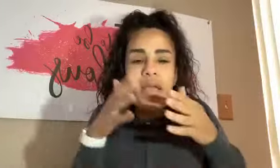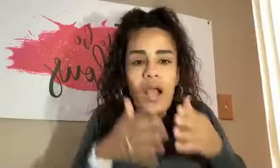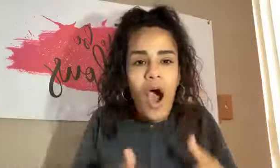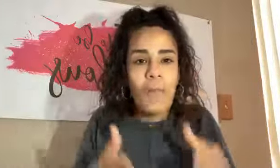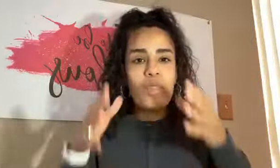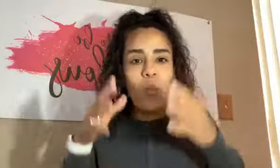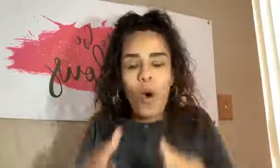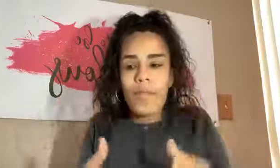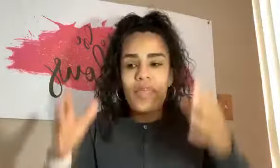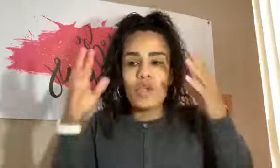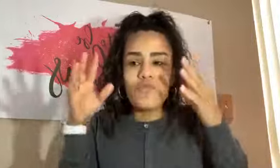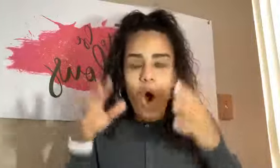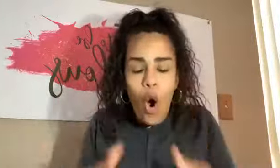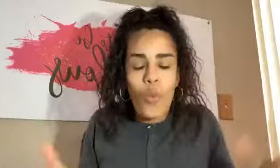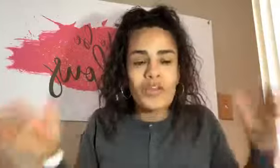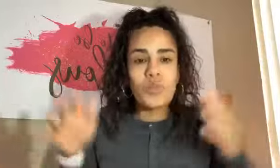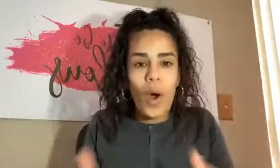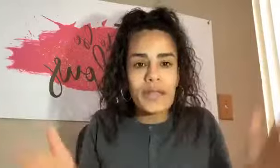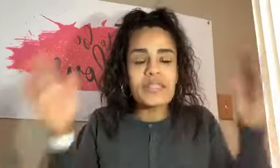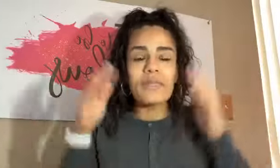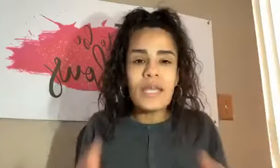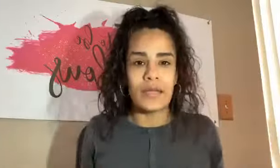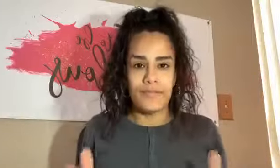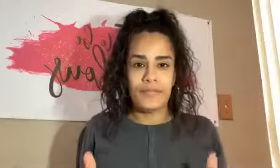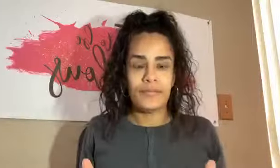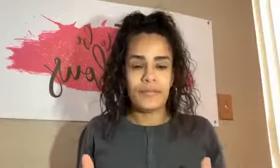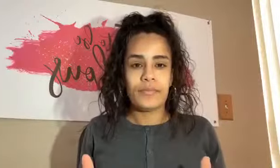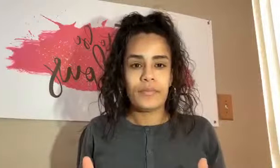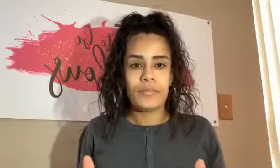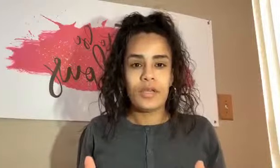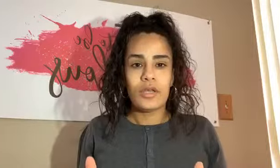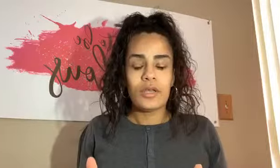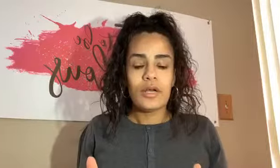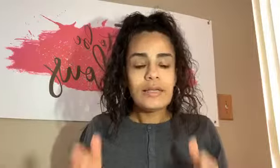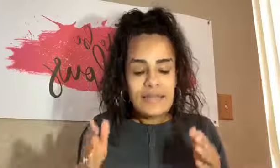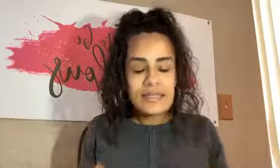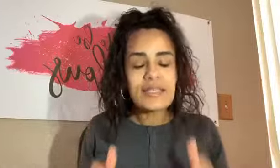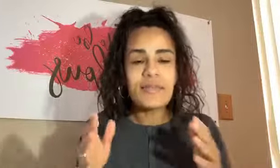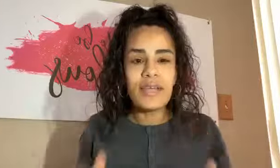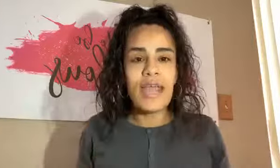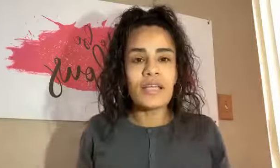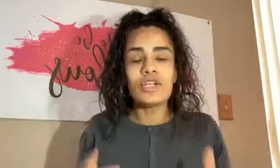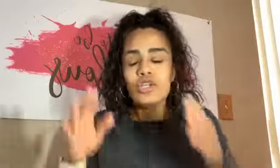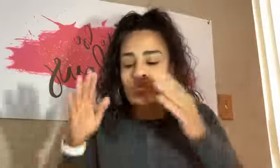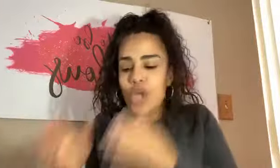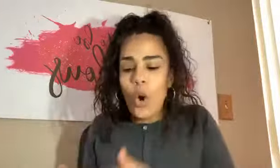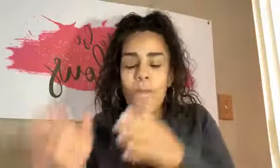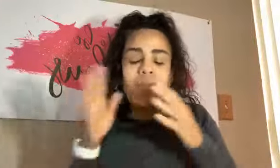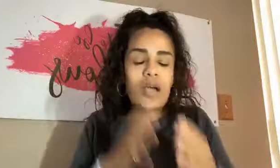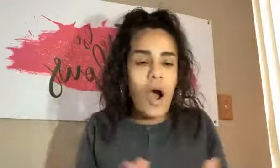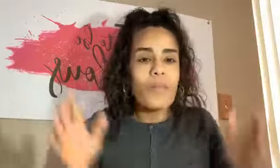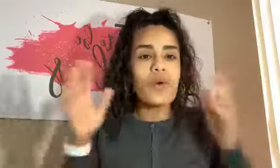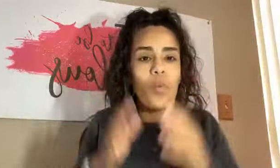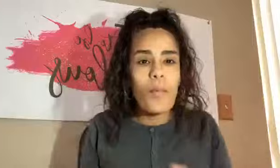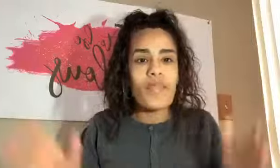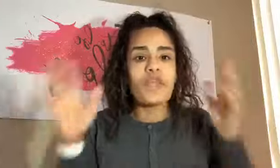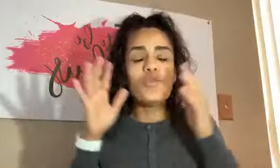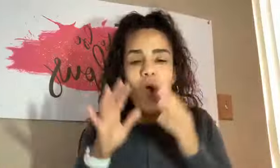become the woman that you've always wanted to be. Listen to me again. You don't become the woman that you've